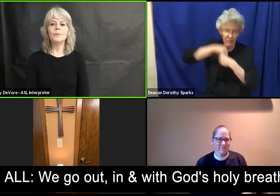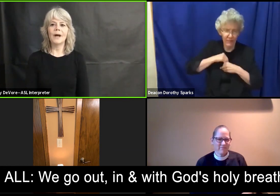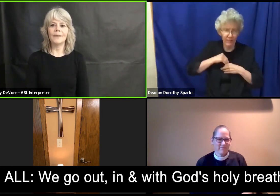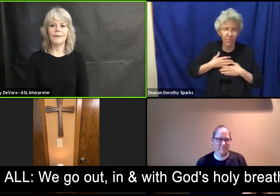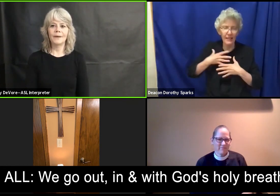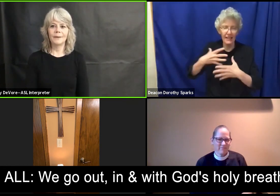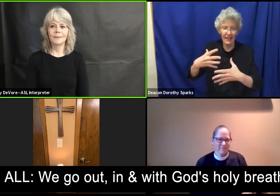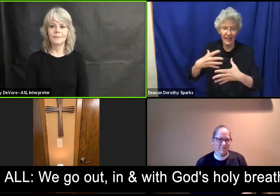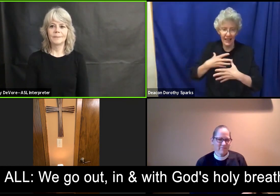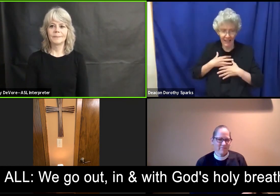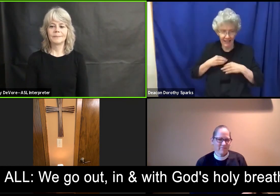breath